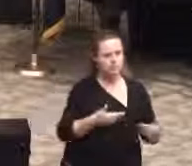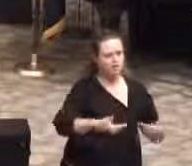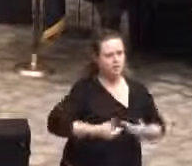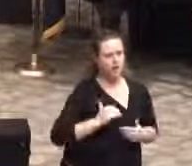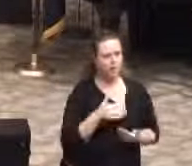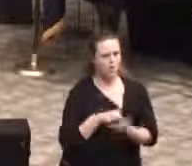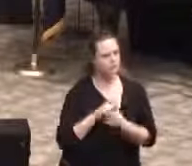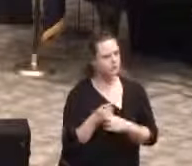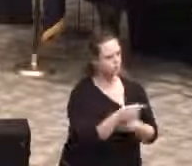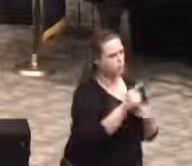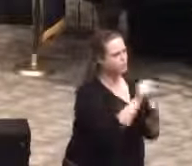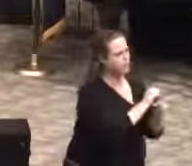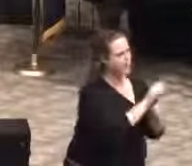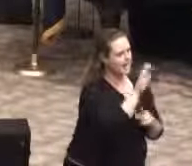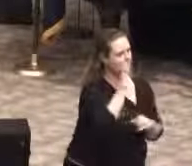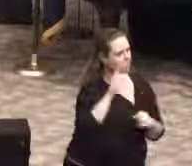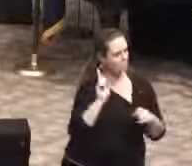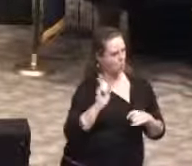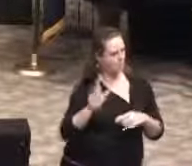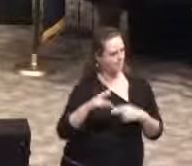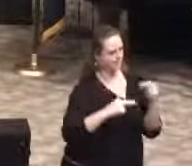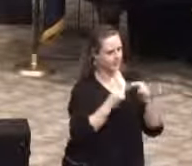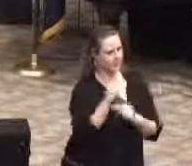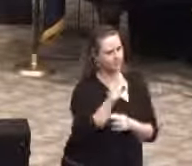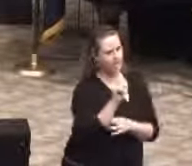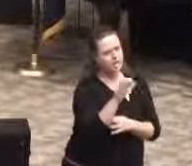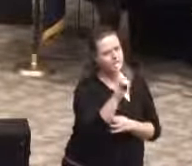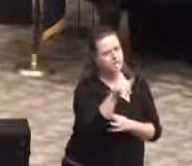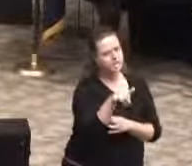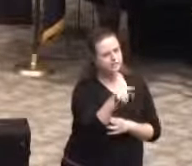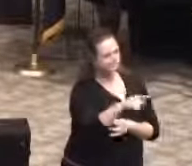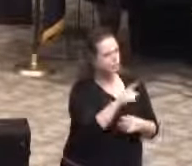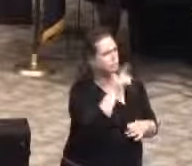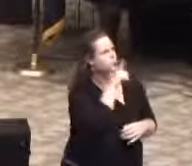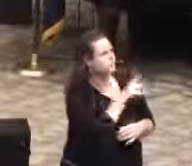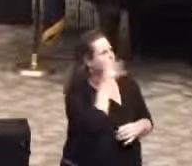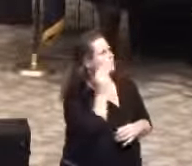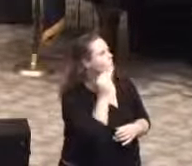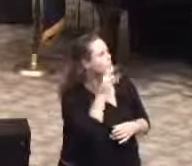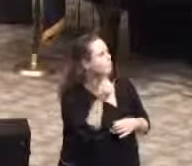It offers our trainees a valuable, real experience in a training environment.